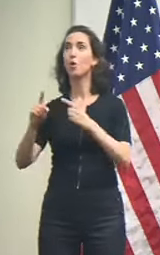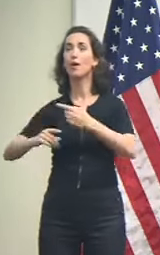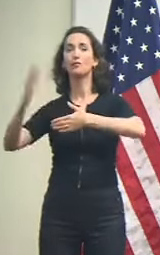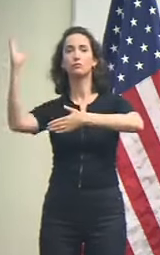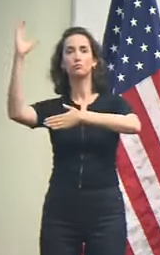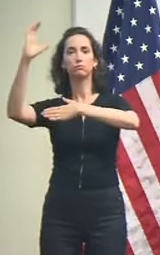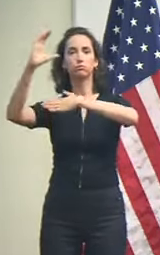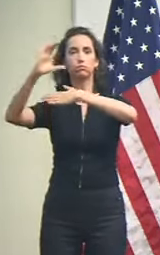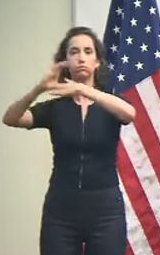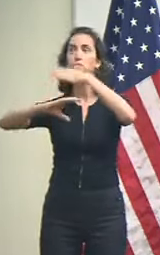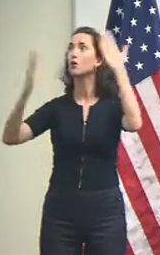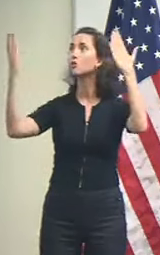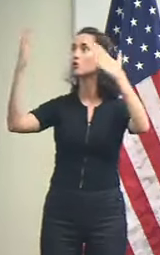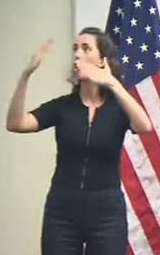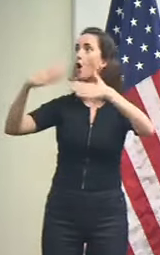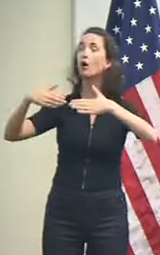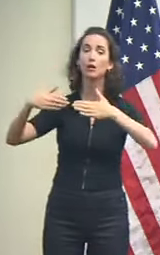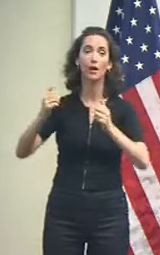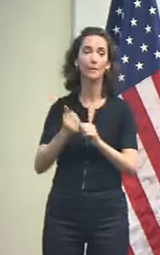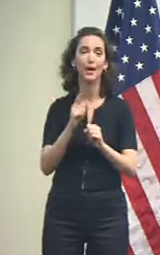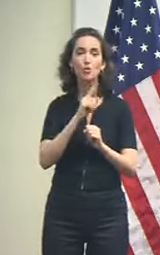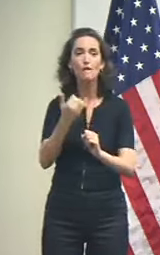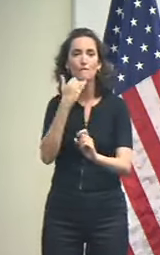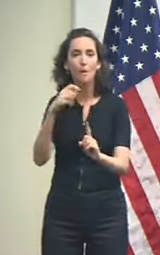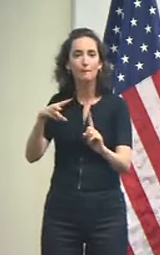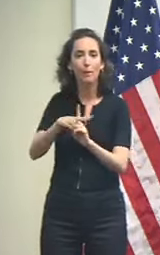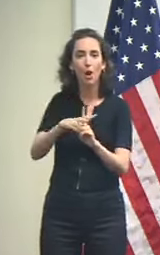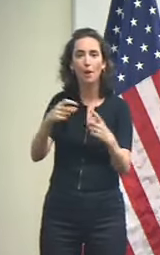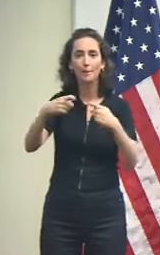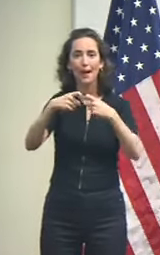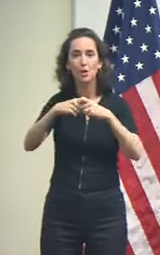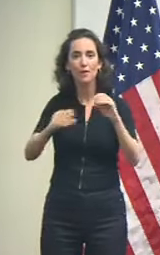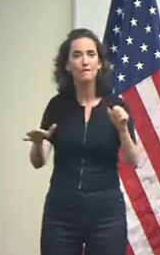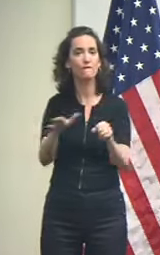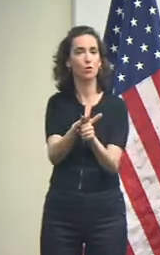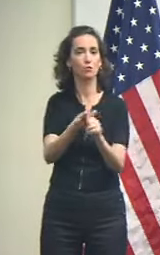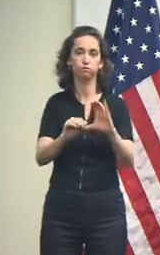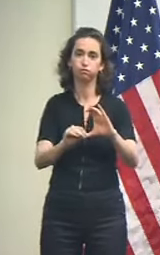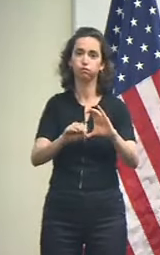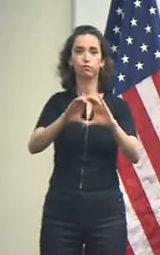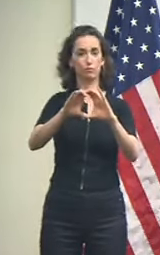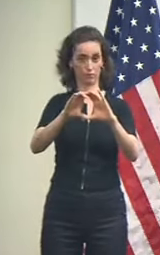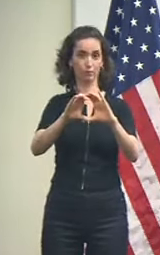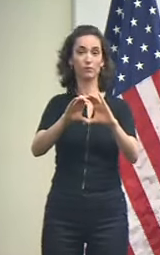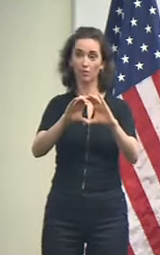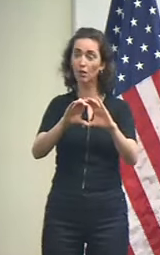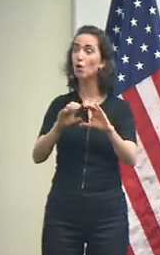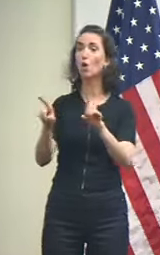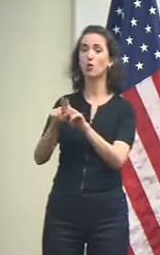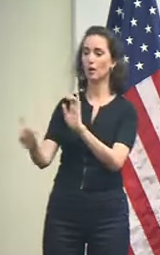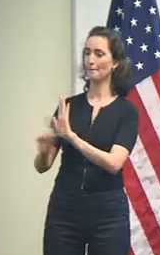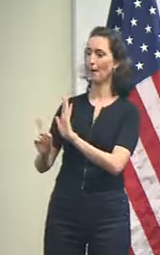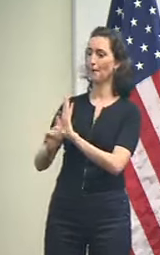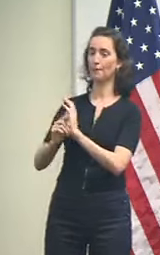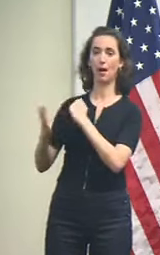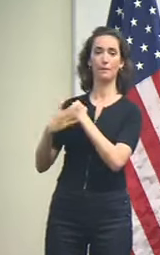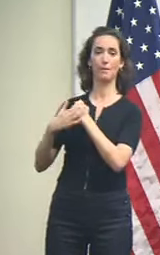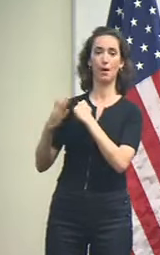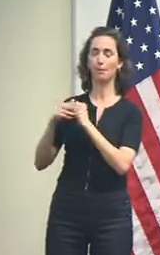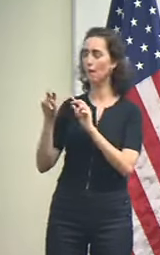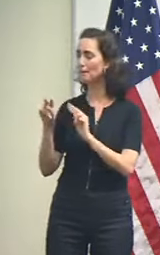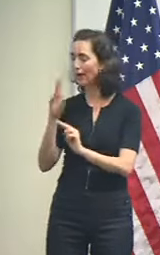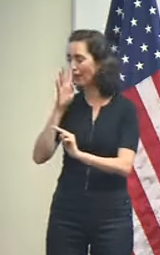It is important to have your phones charged and that you pay attention to any warnings that might come across the phone